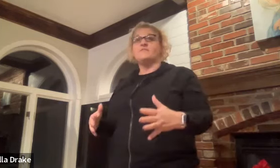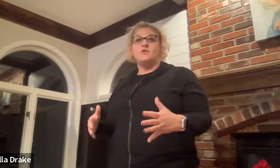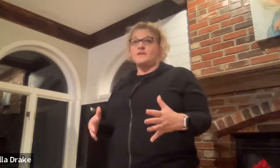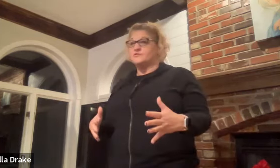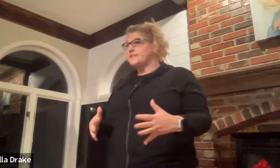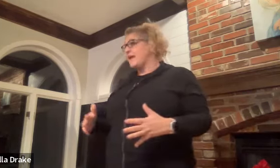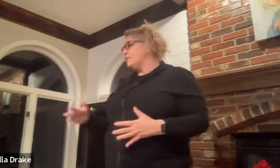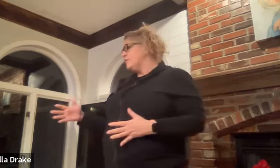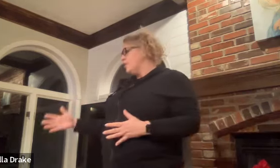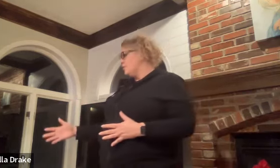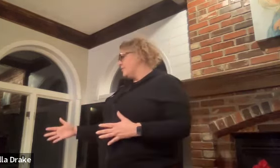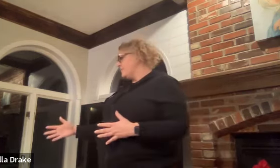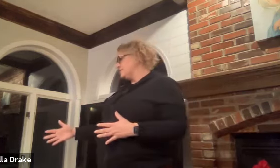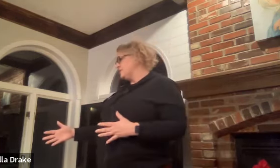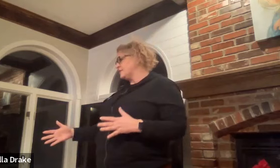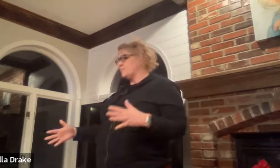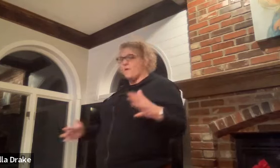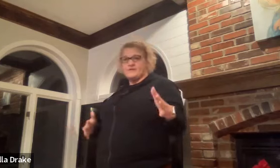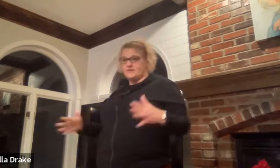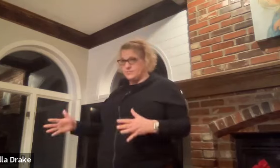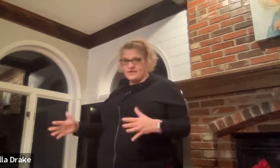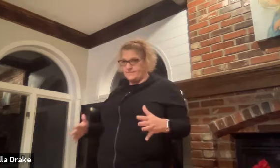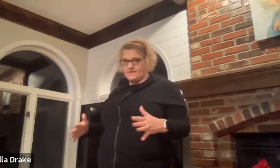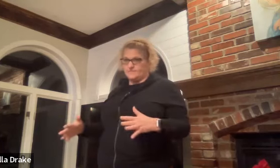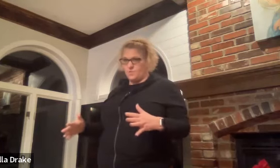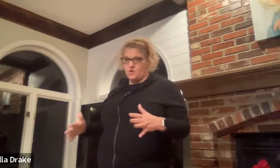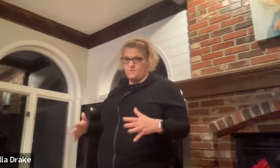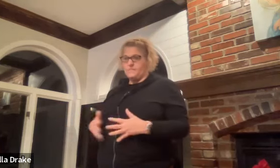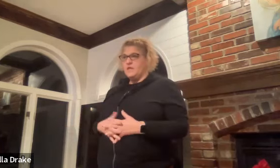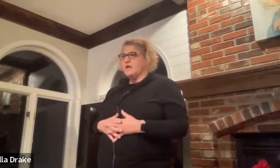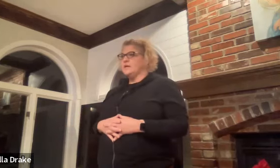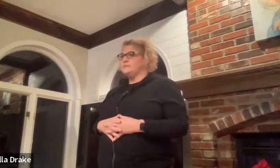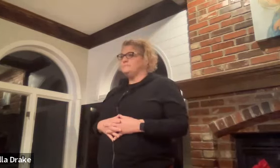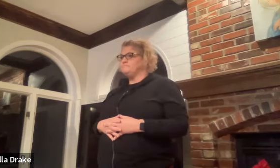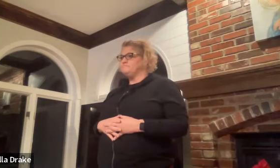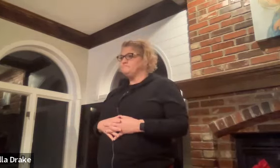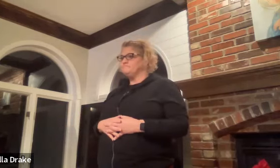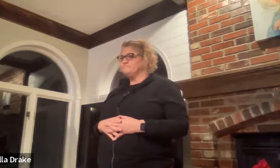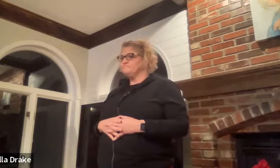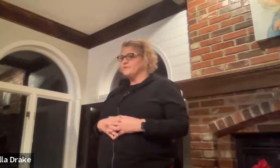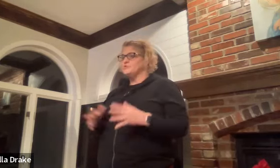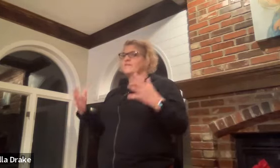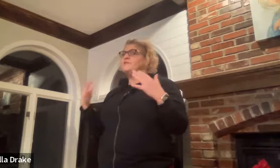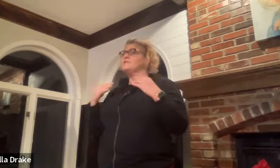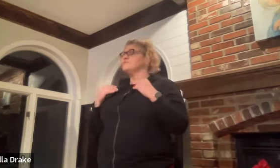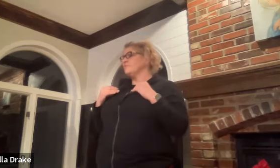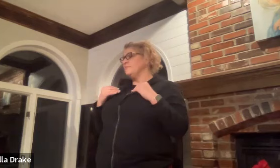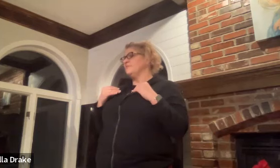if you don't understand or or i want you to want me to explain something some more um do you have any questions for me